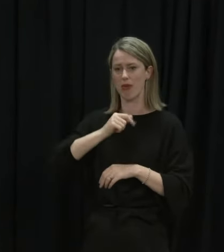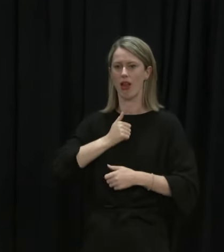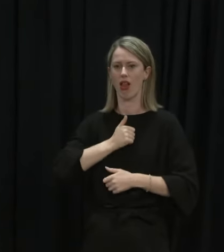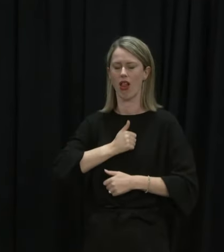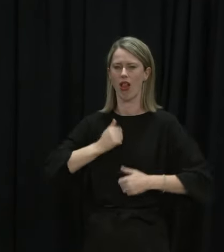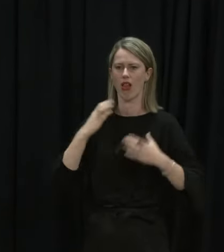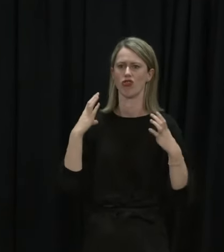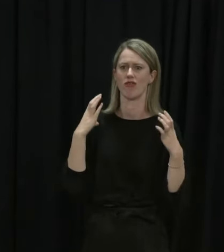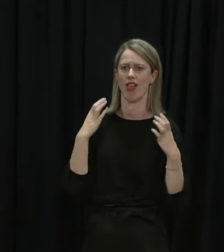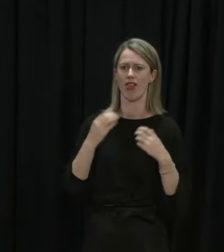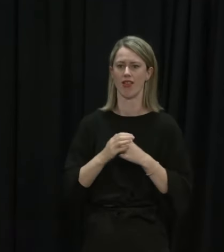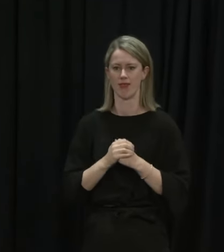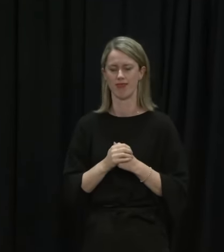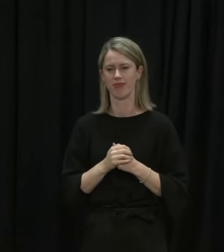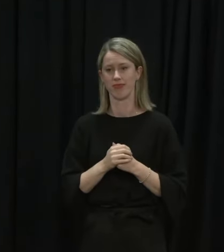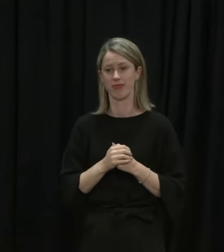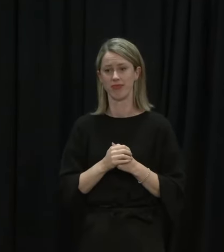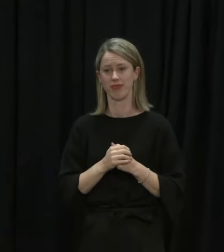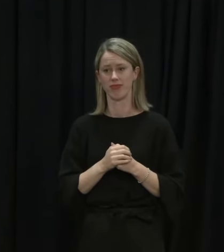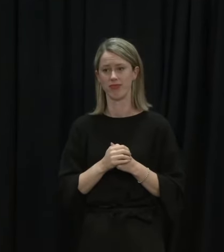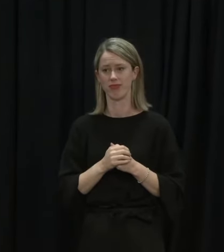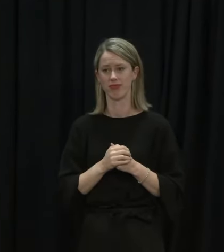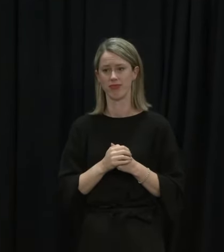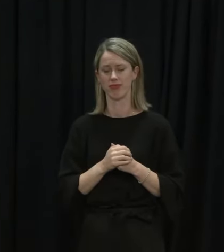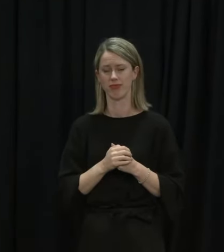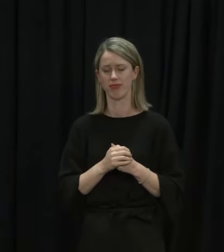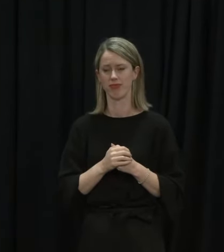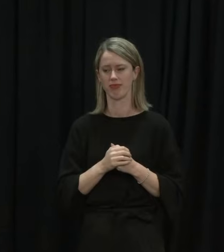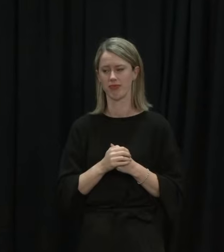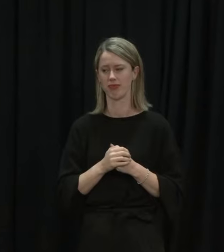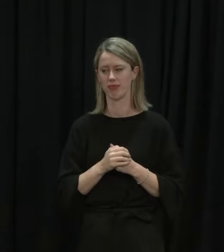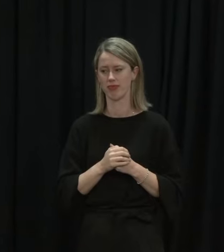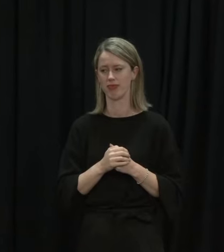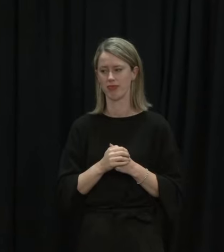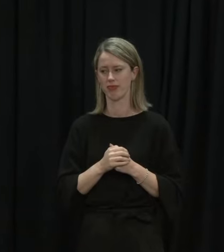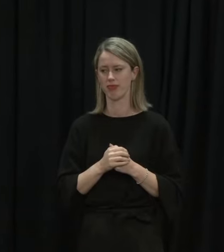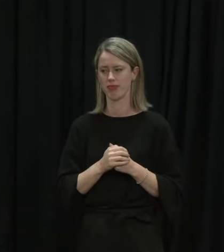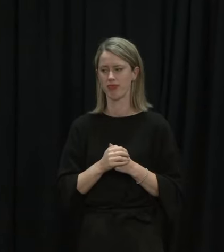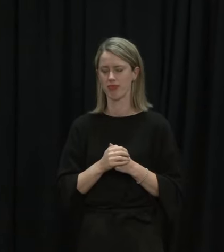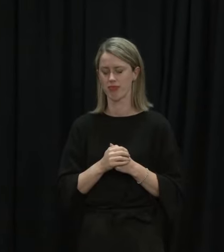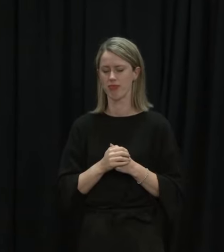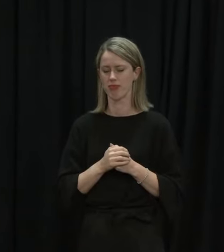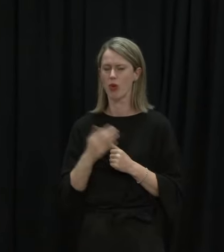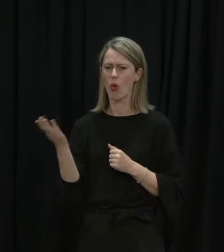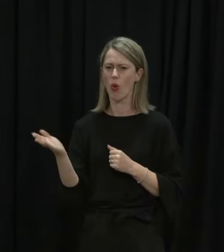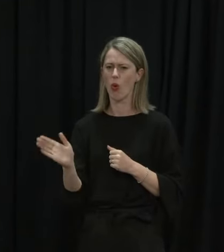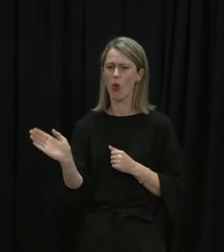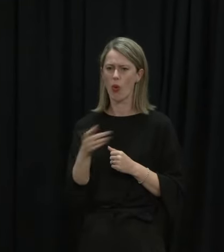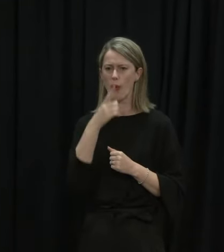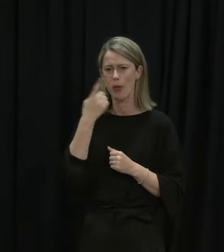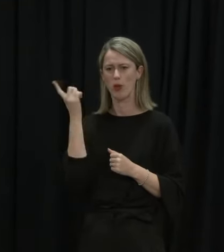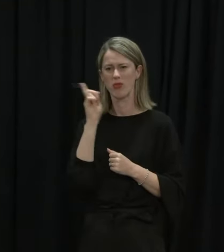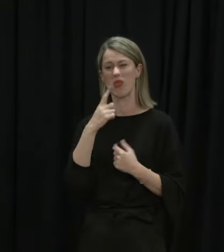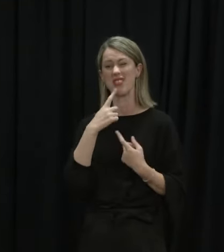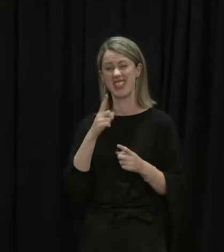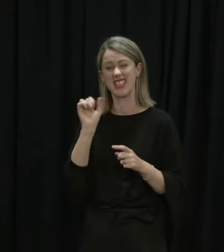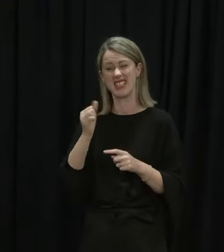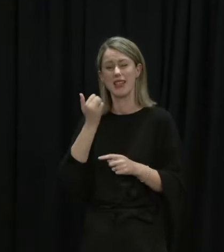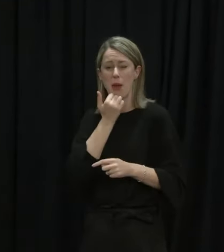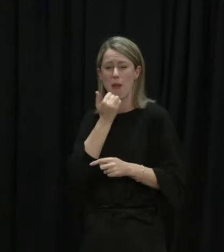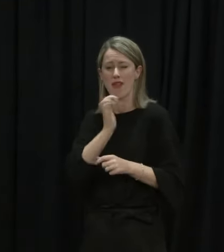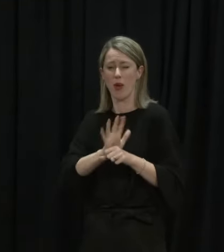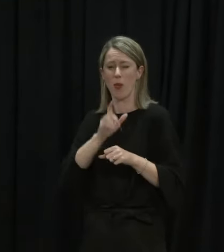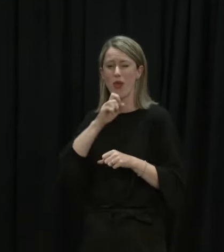rollercoaster. You will have heard from all of us who've spoken from here recently that we can expect to see case numbers